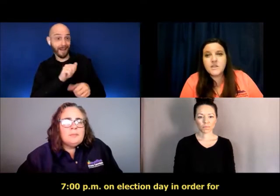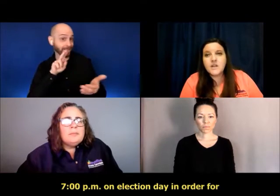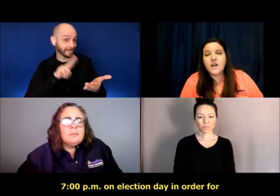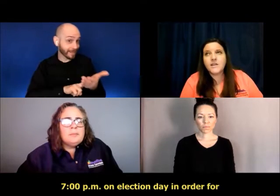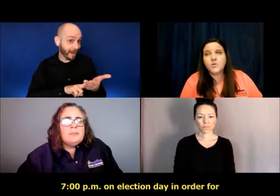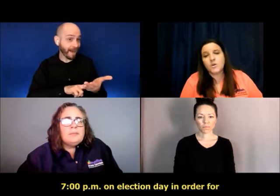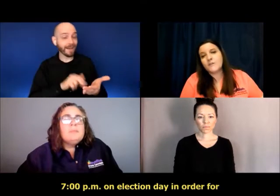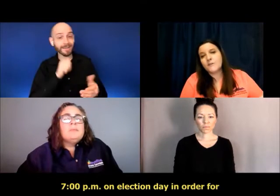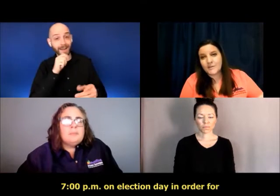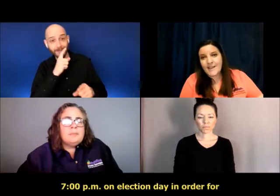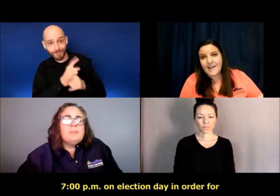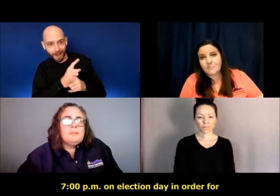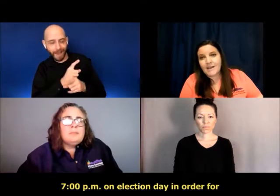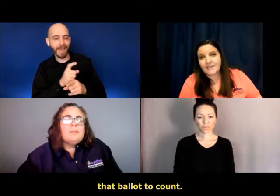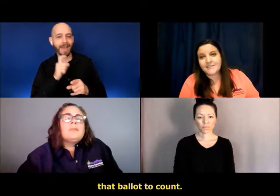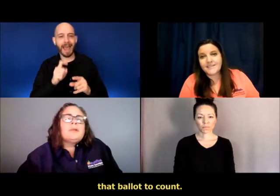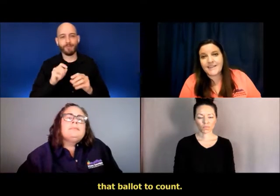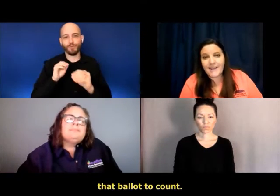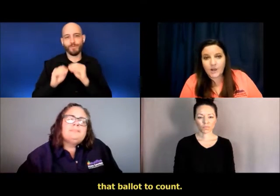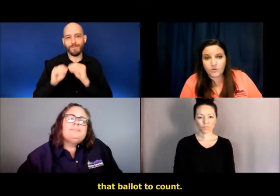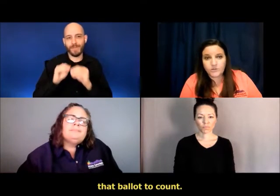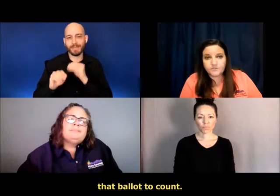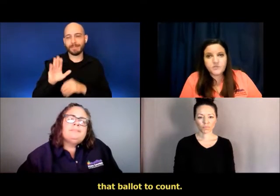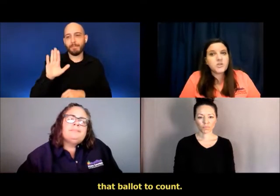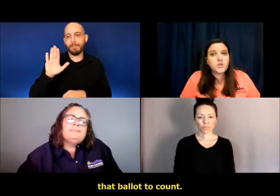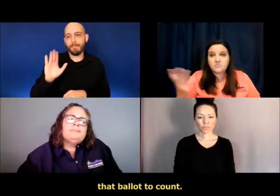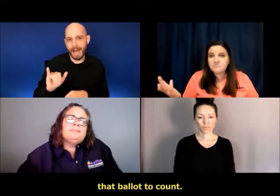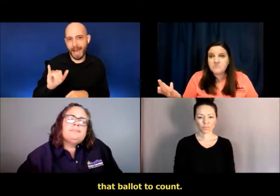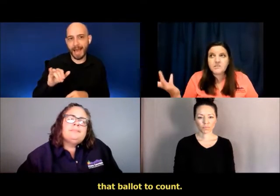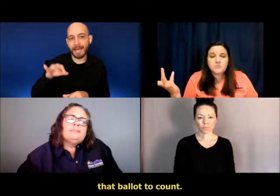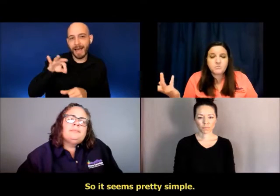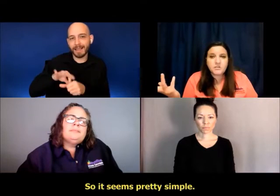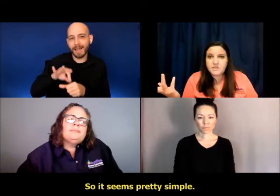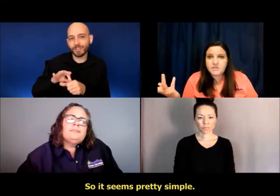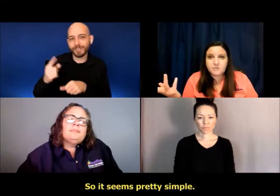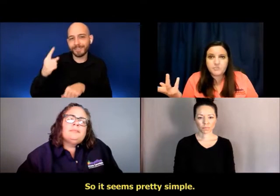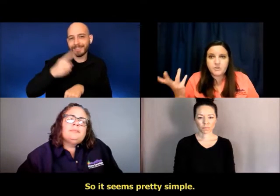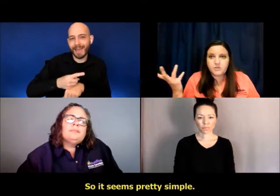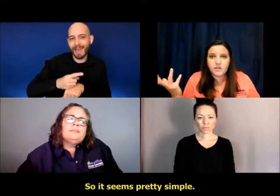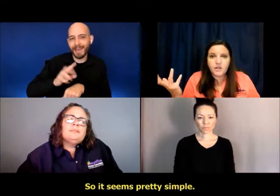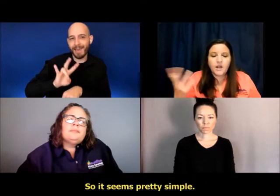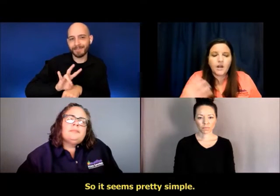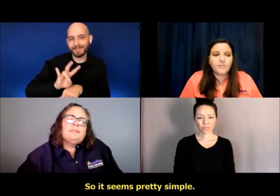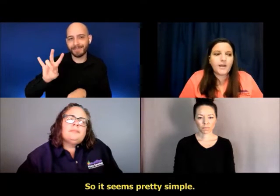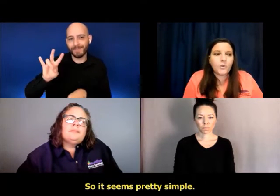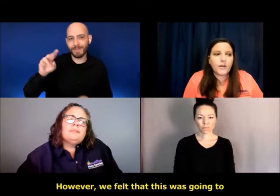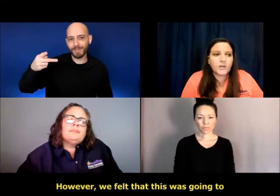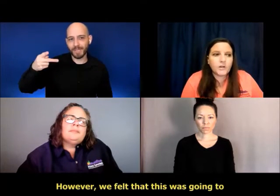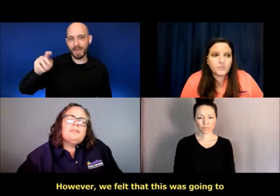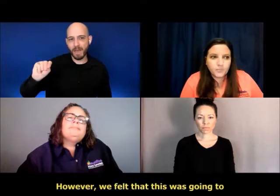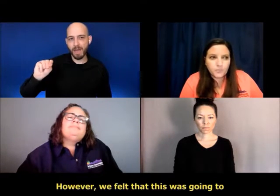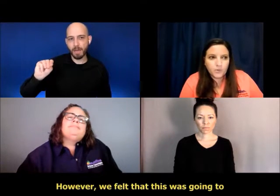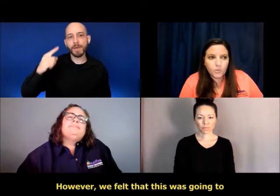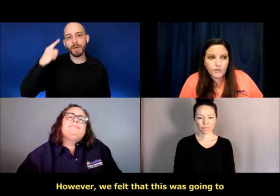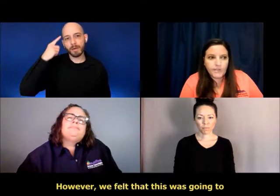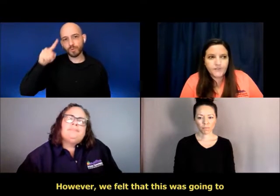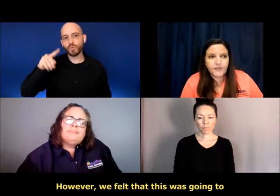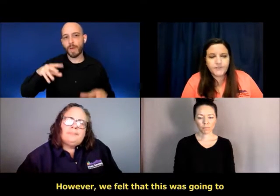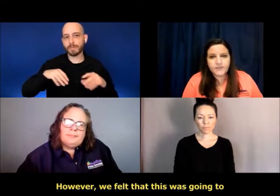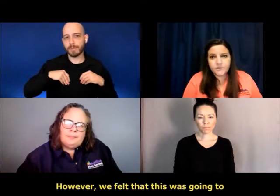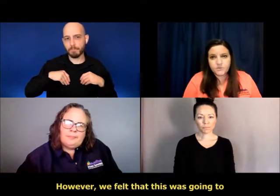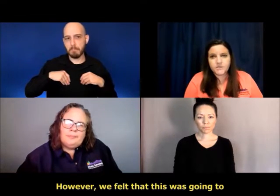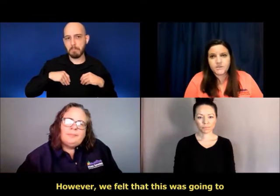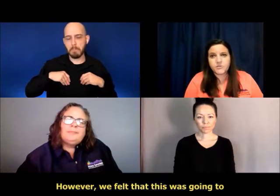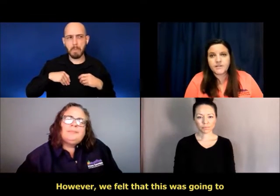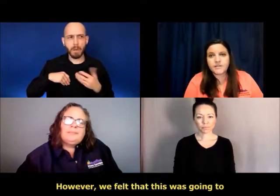in order for that ballot to count. So it seems pretty simple. Um, however, we